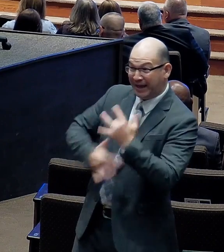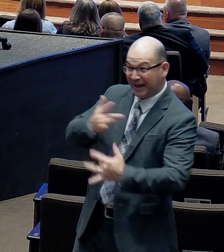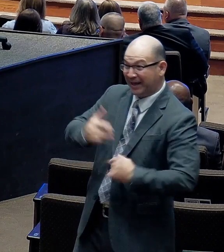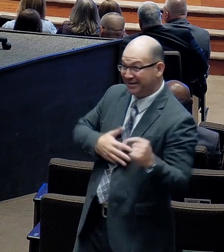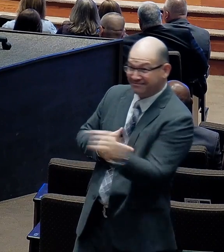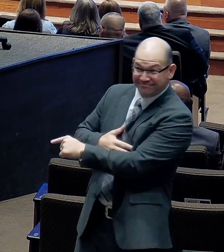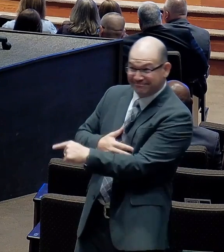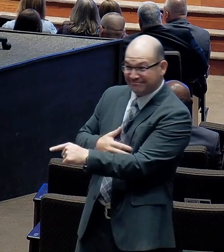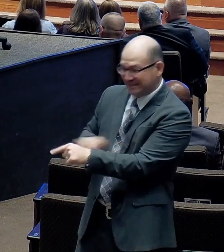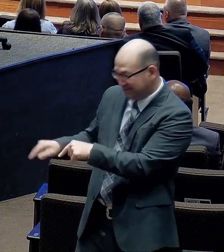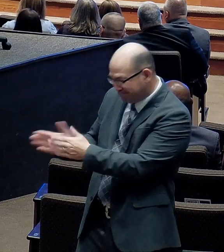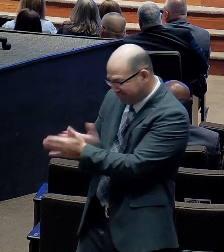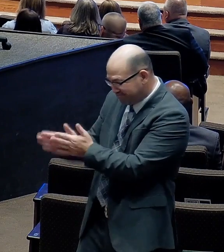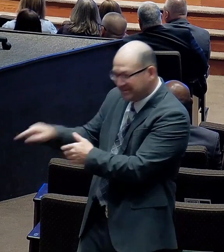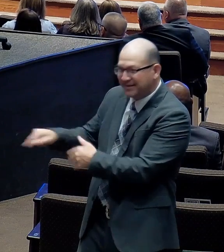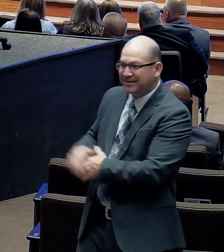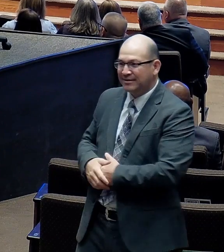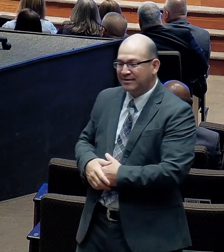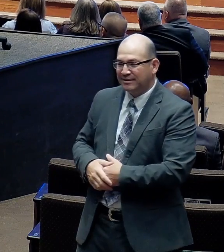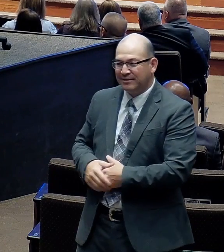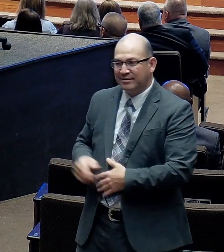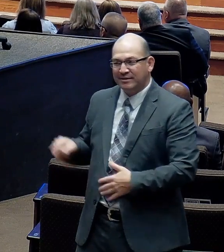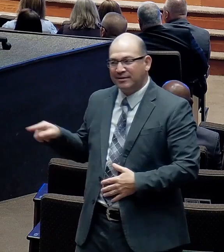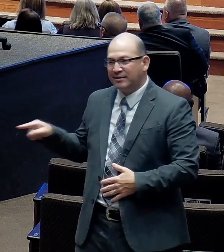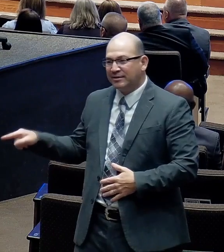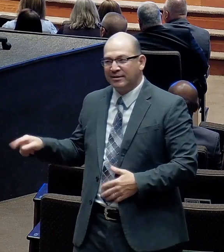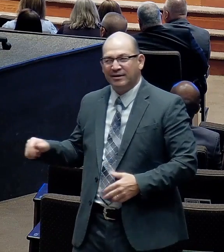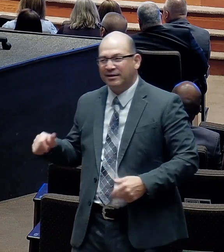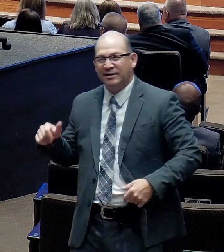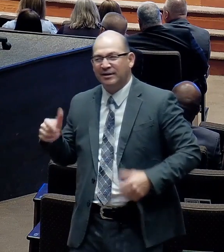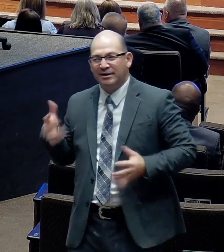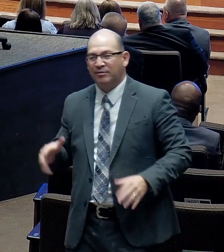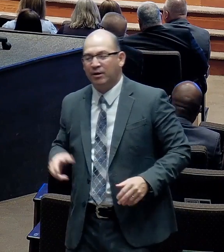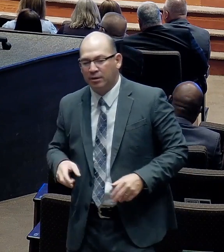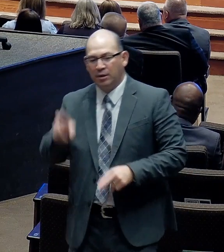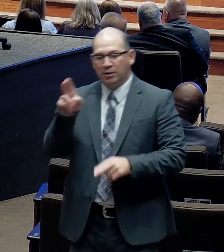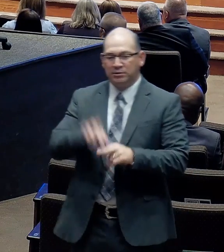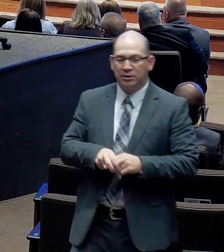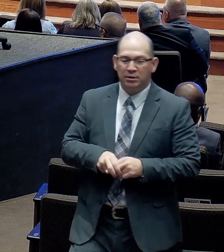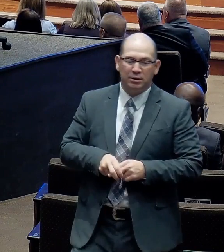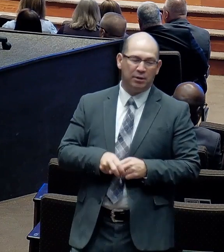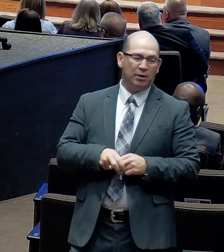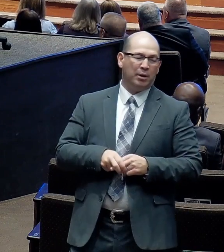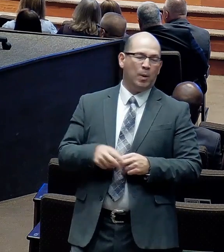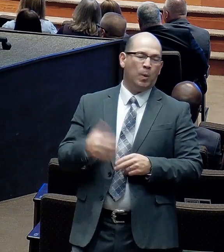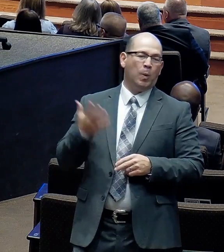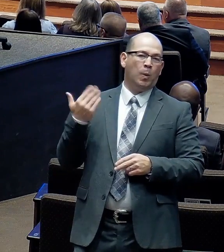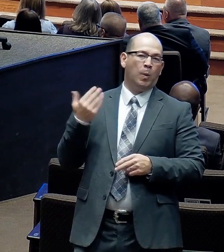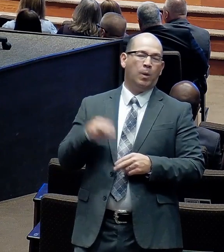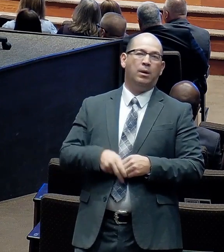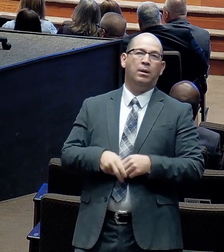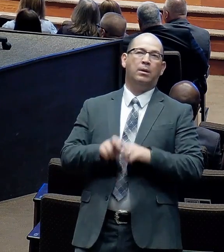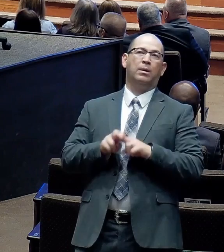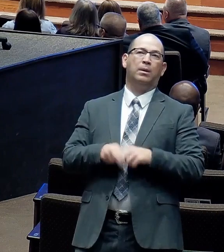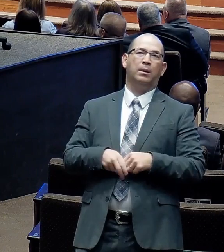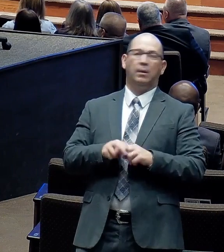He's not about to get in a rocking chair. And say. Look what we have done. That's good to look. See what.